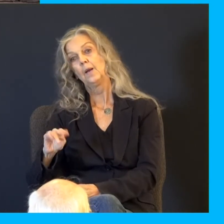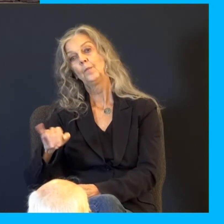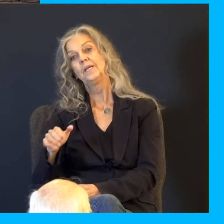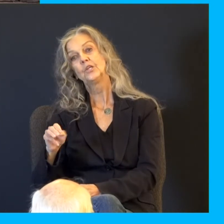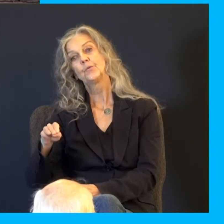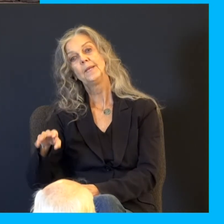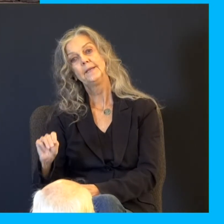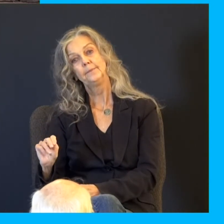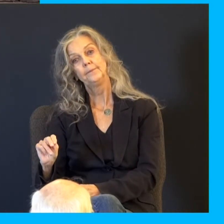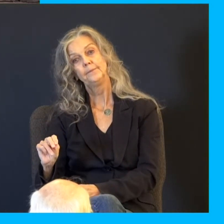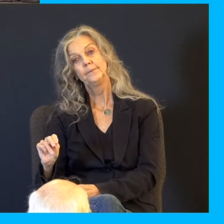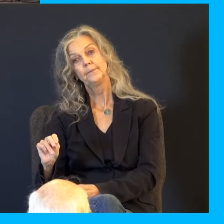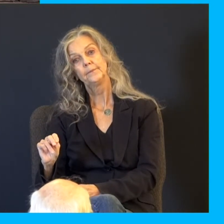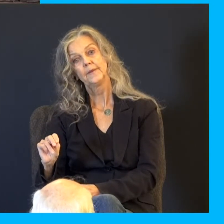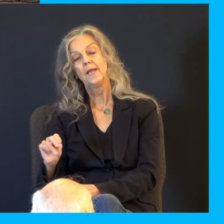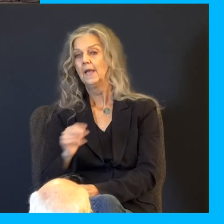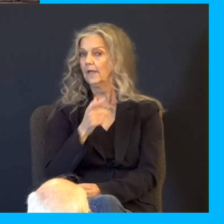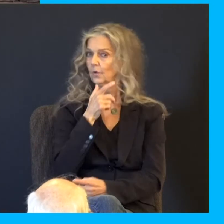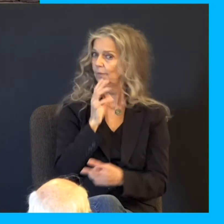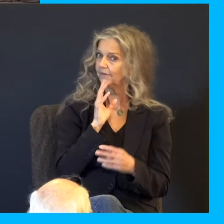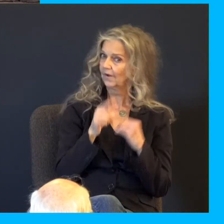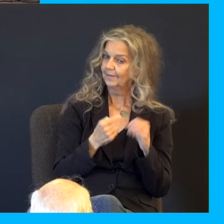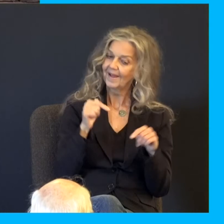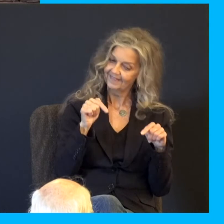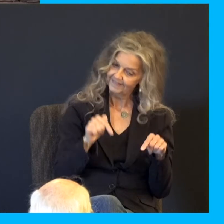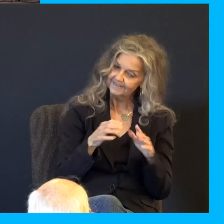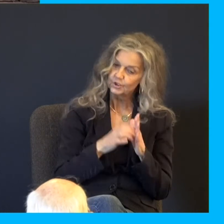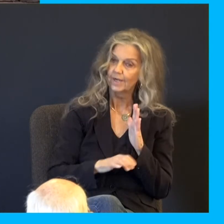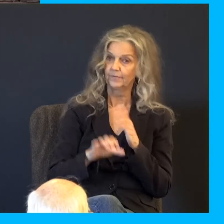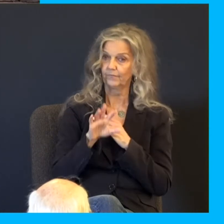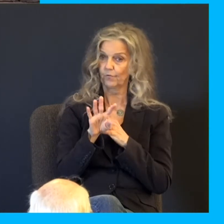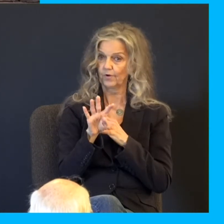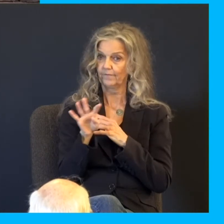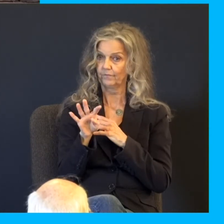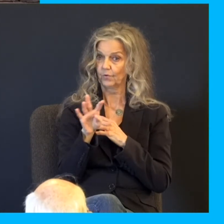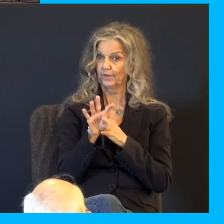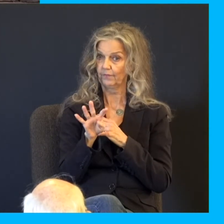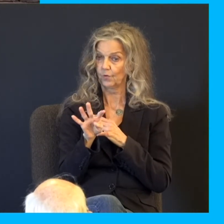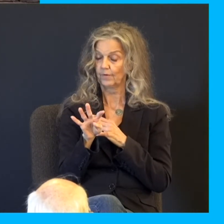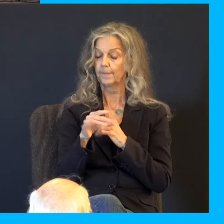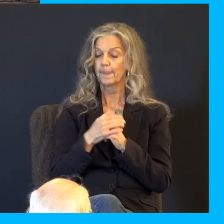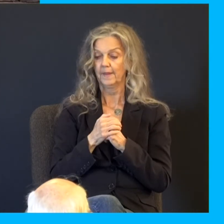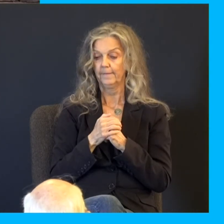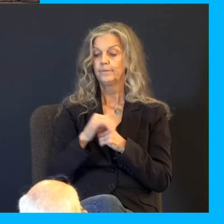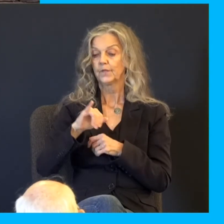And who do we have in this chapter surrendering himself to spare his brother? Judah surrendering it for Benjamin. Isn't that interesting?